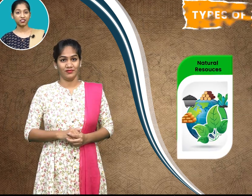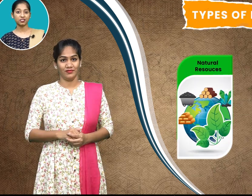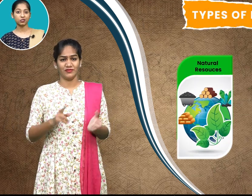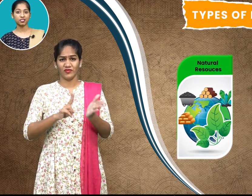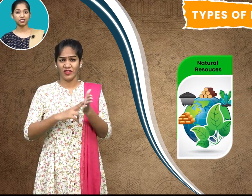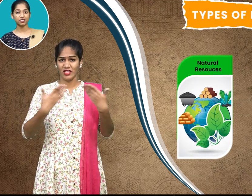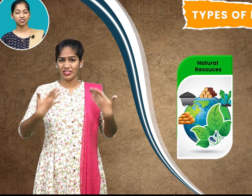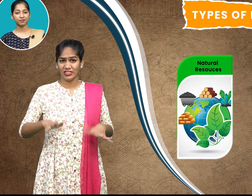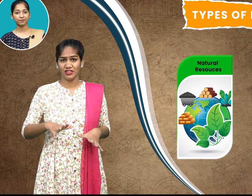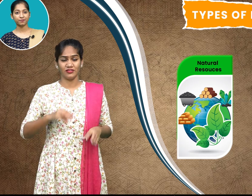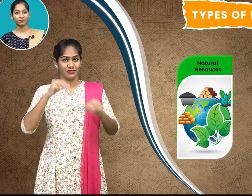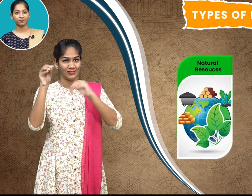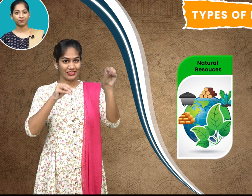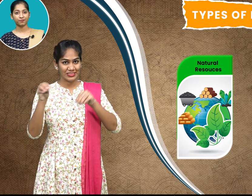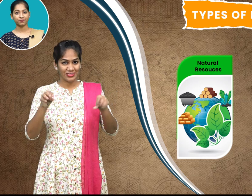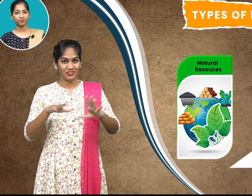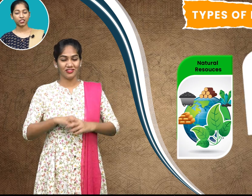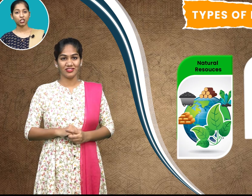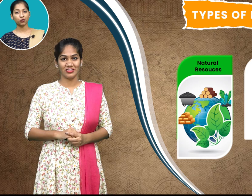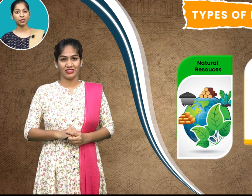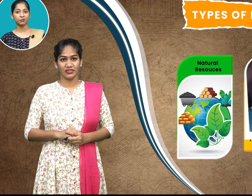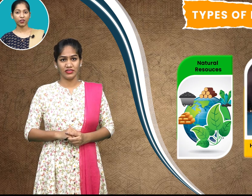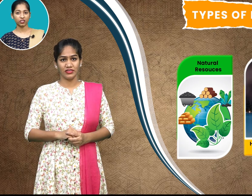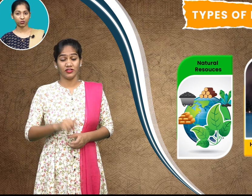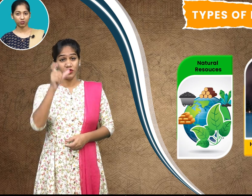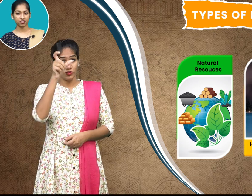resources human made resources